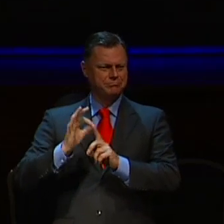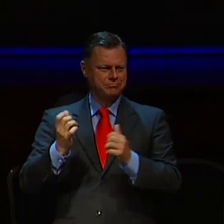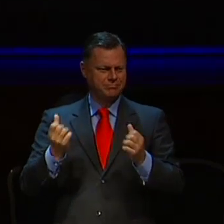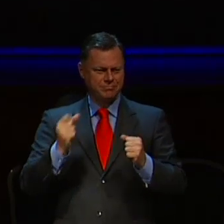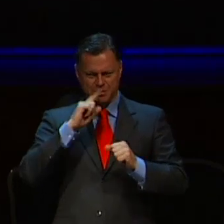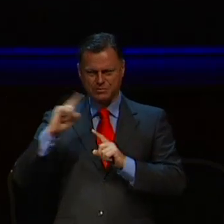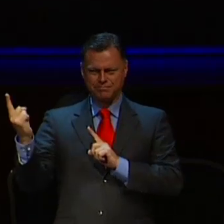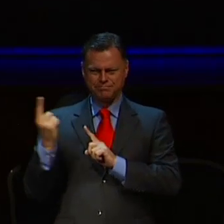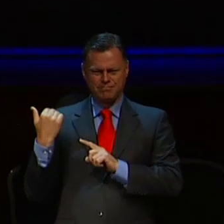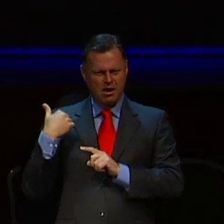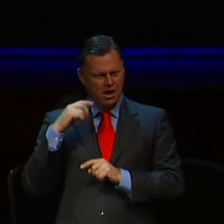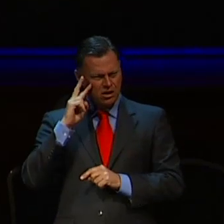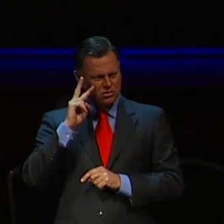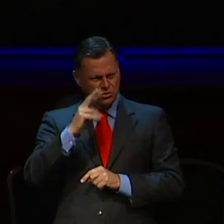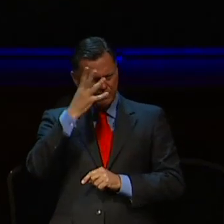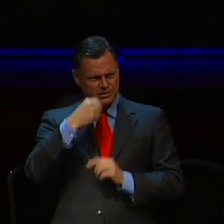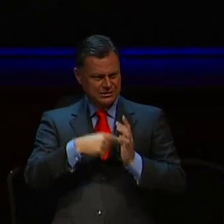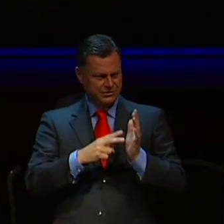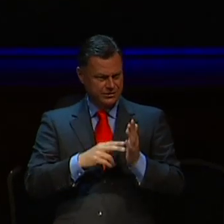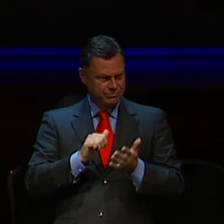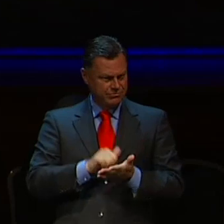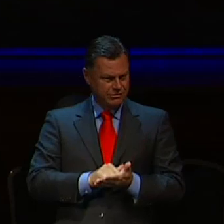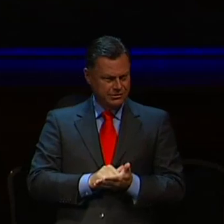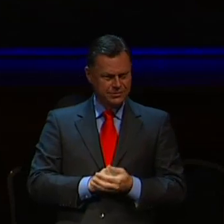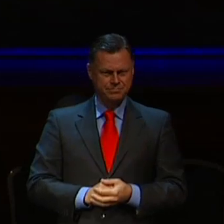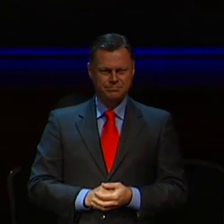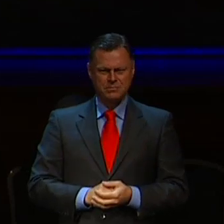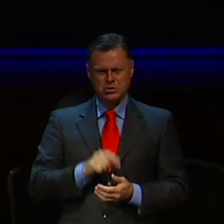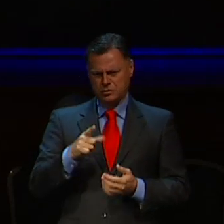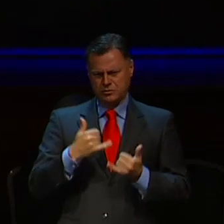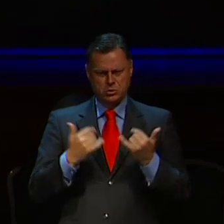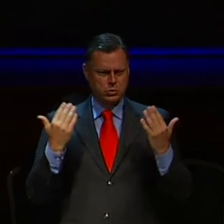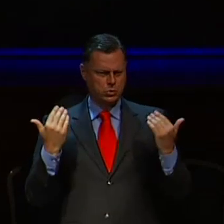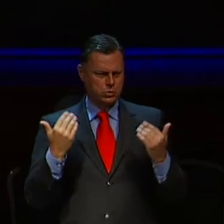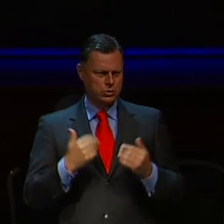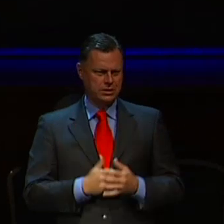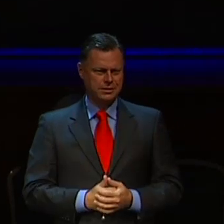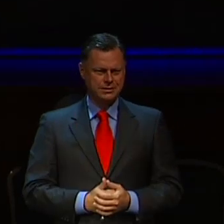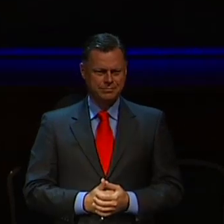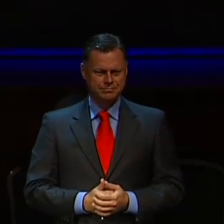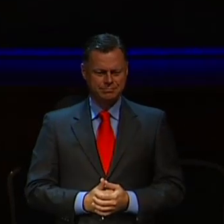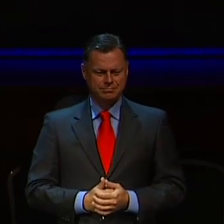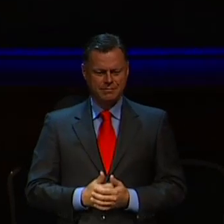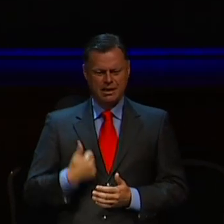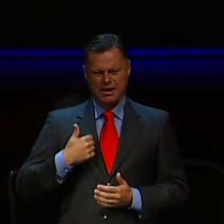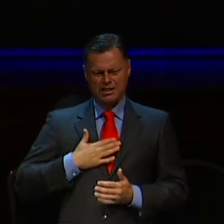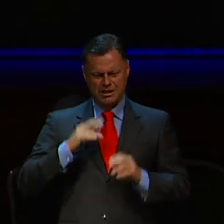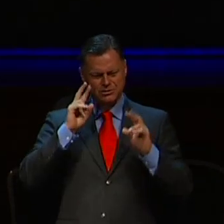things like, I've seen you on TV. You're so cool. I love your show.